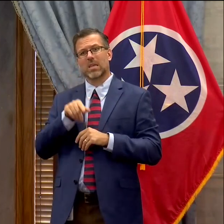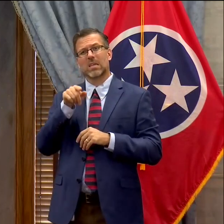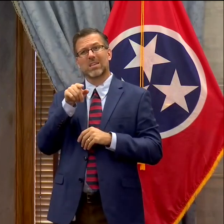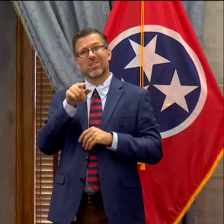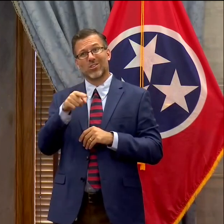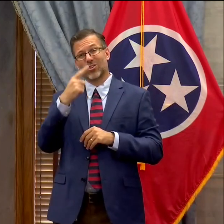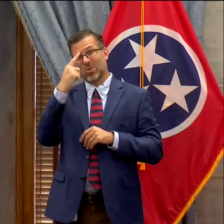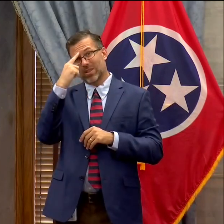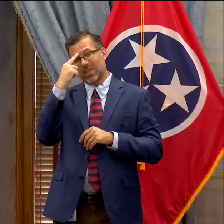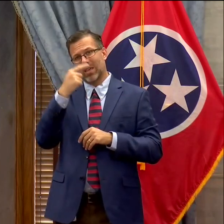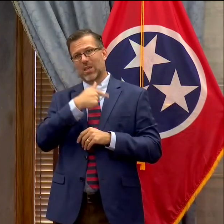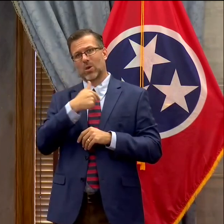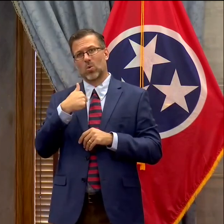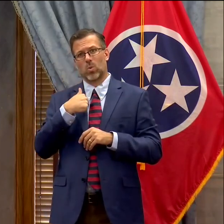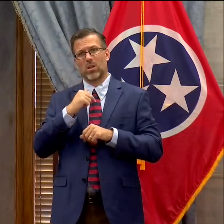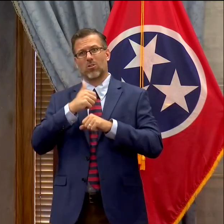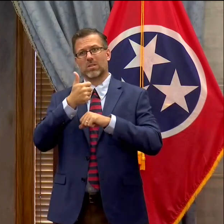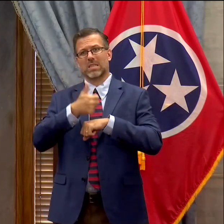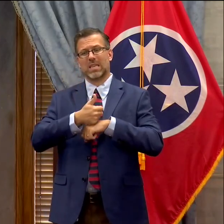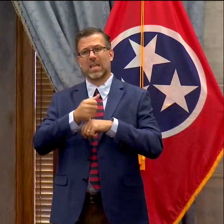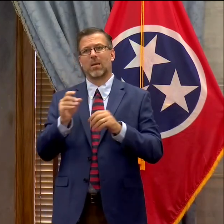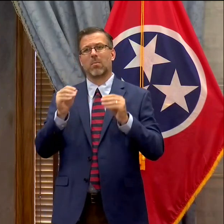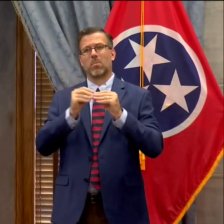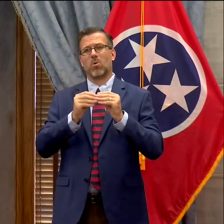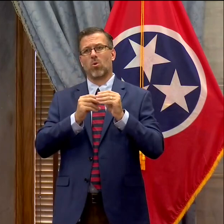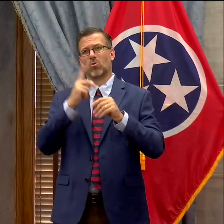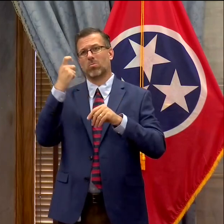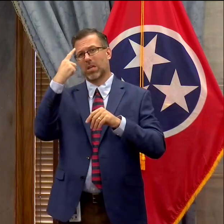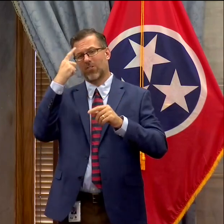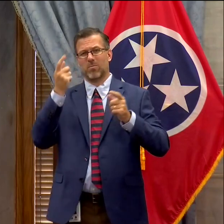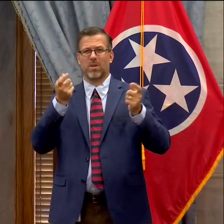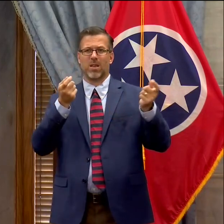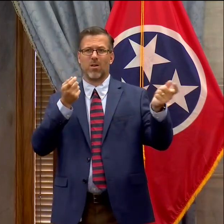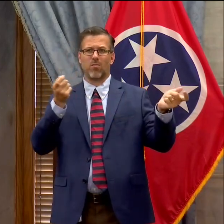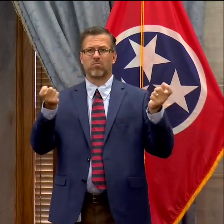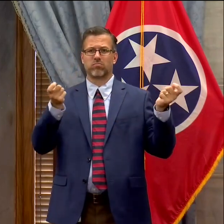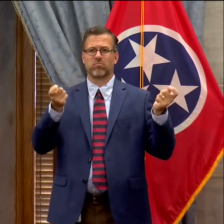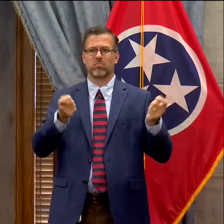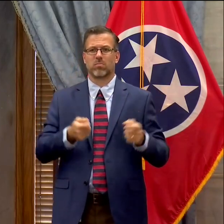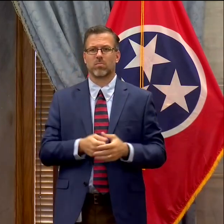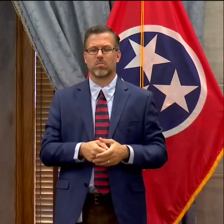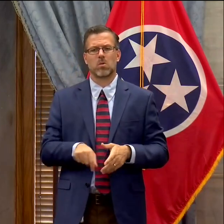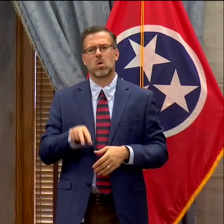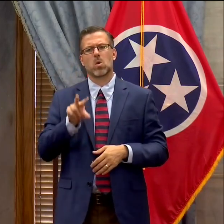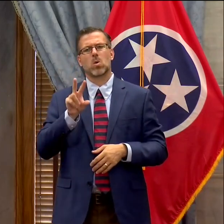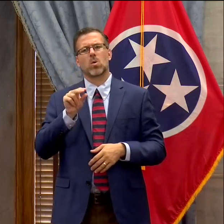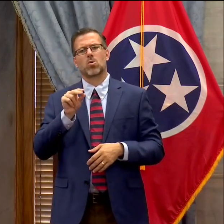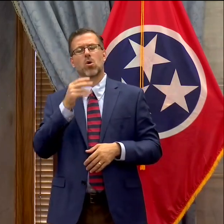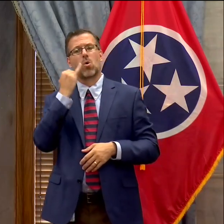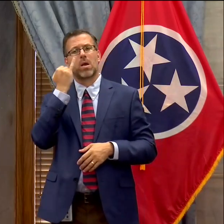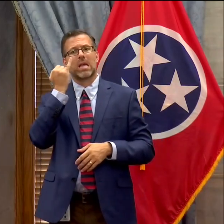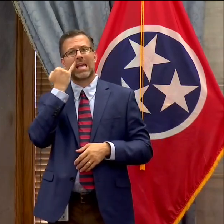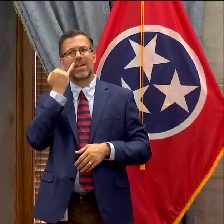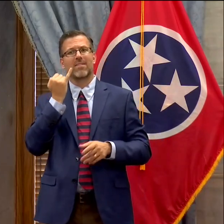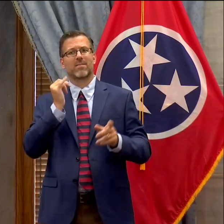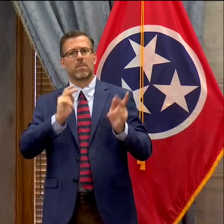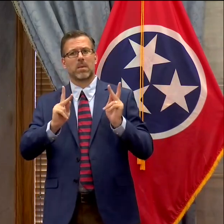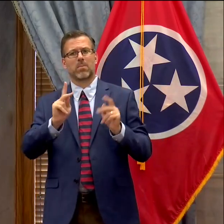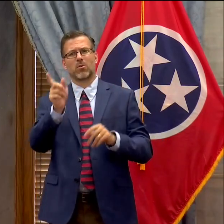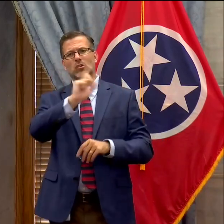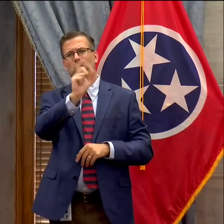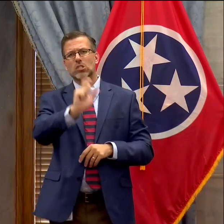passing this? I think one of the things that we do is we protect from the destruction of property that costs significant taxpayer dollars